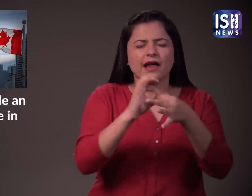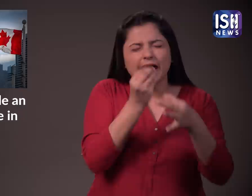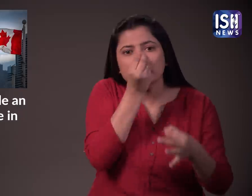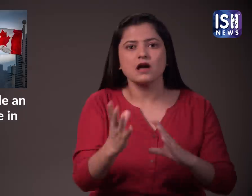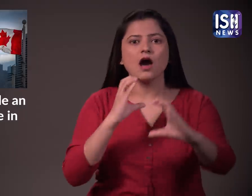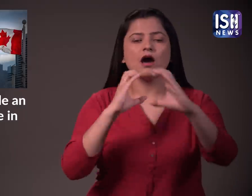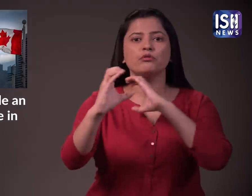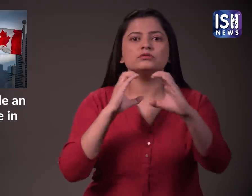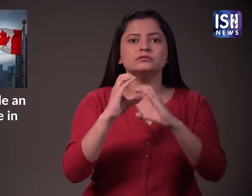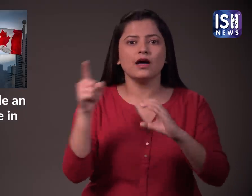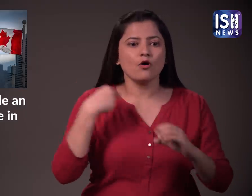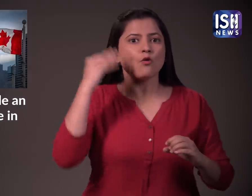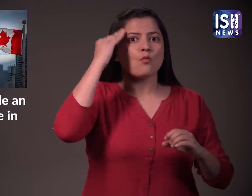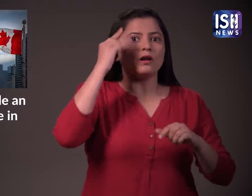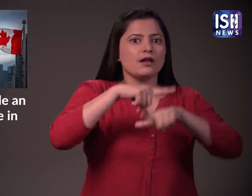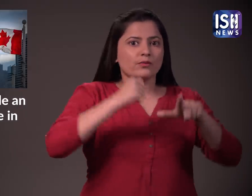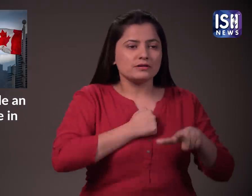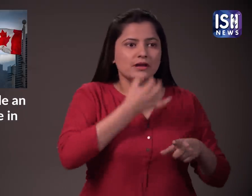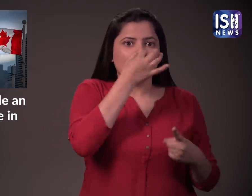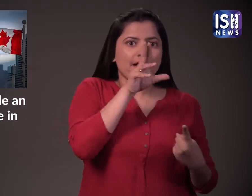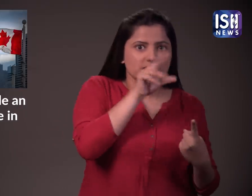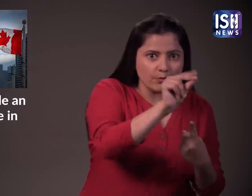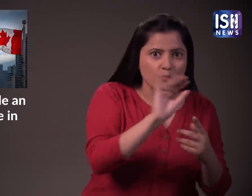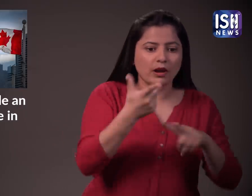This would make communication very easy and comfortable for people.